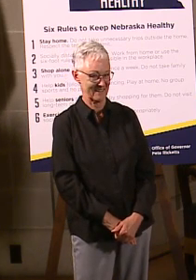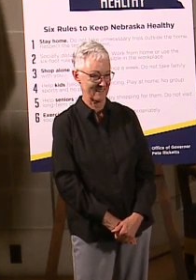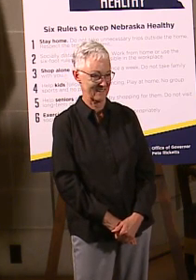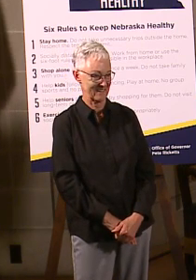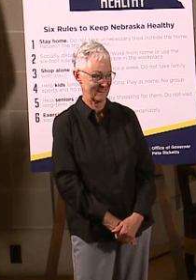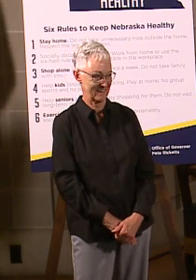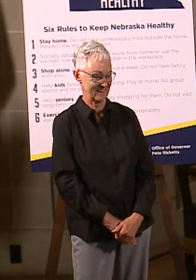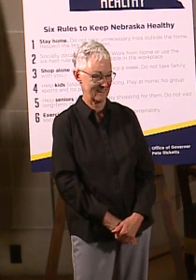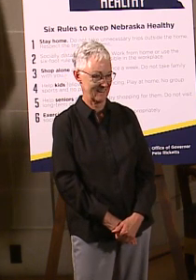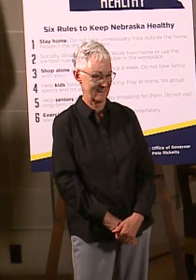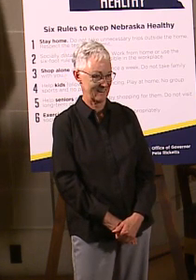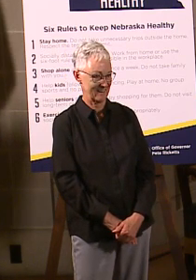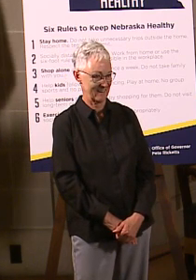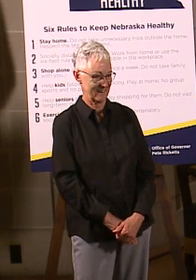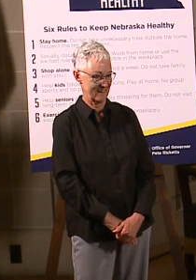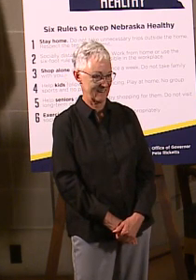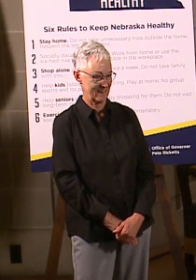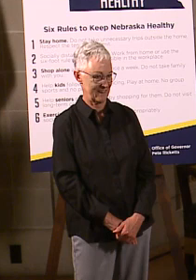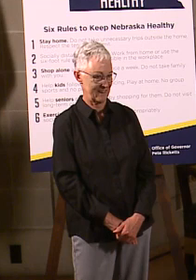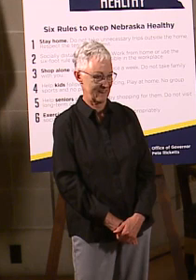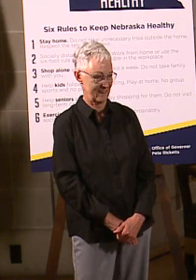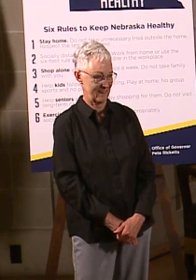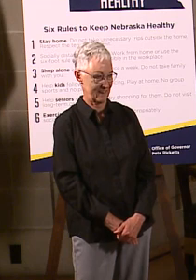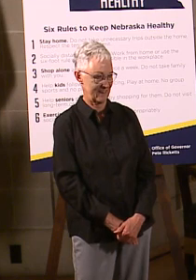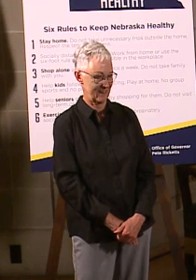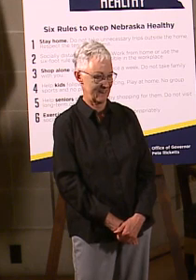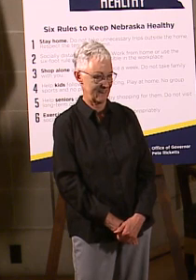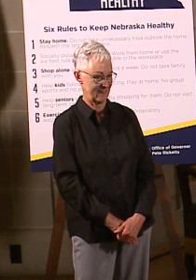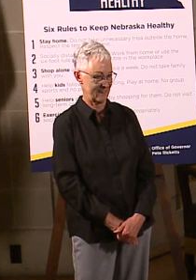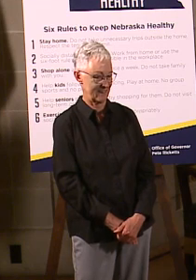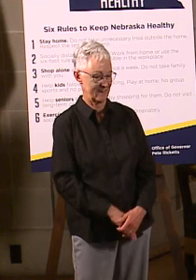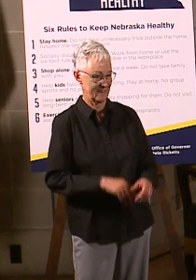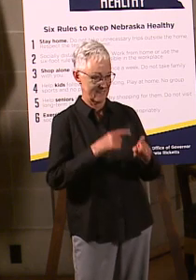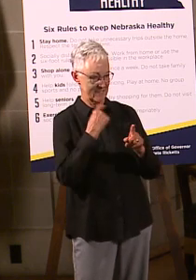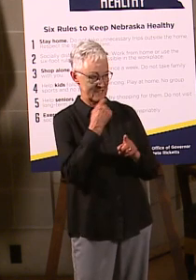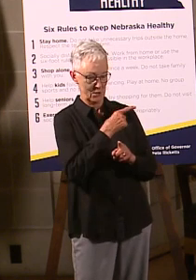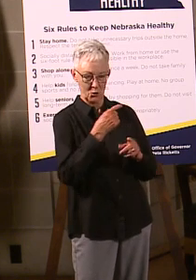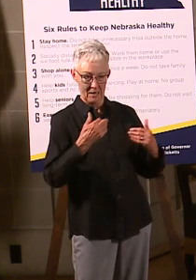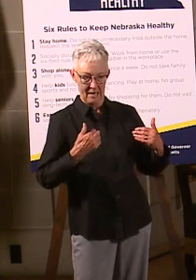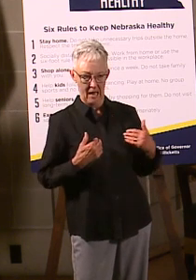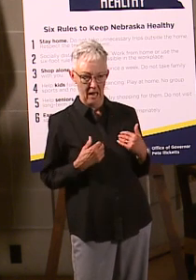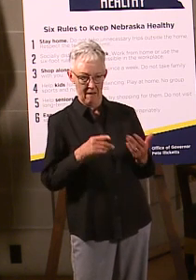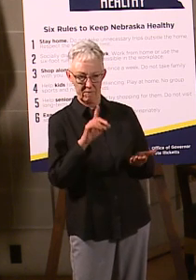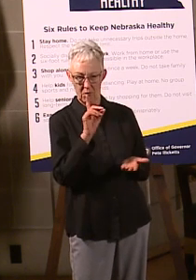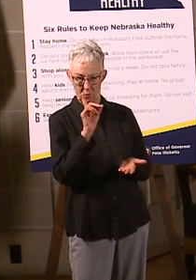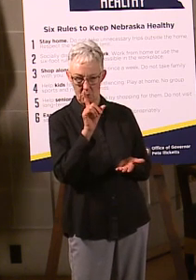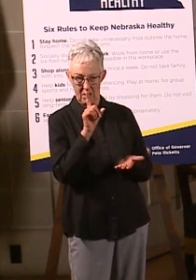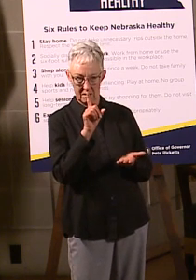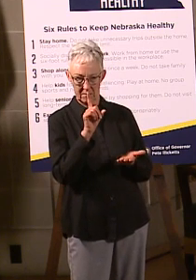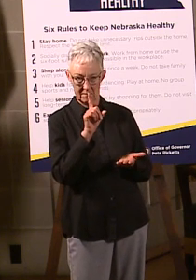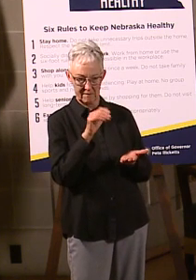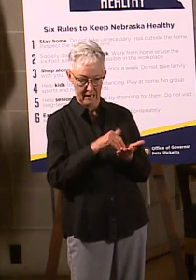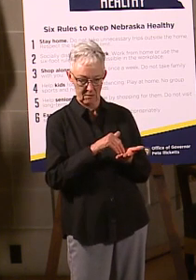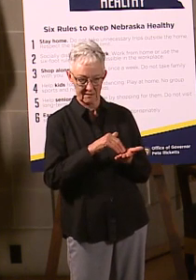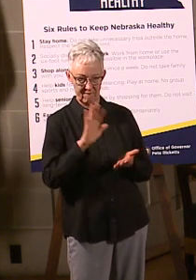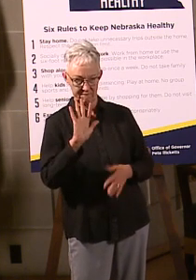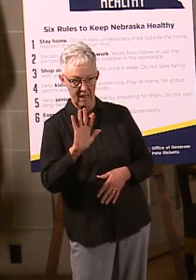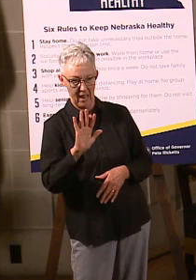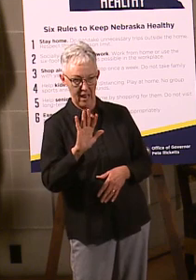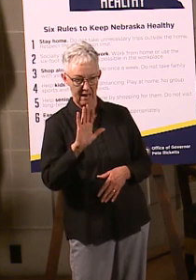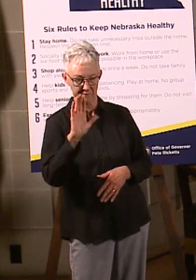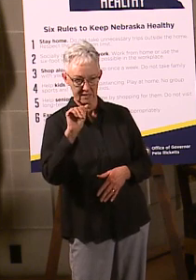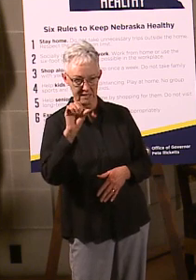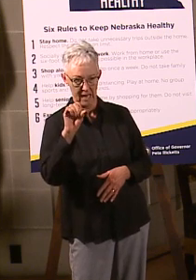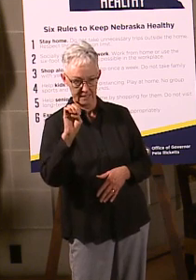Given that you have 1,005 cases out of the